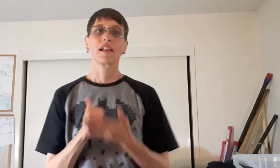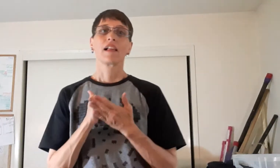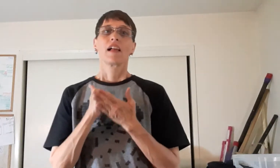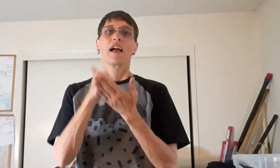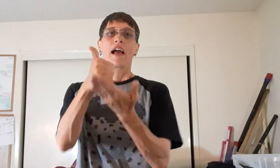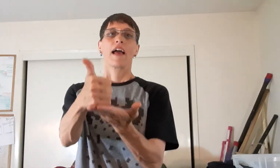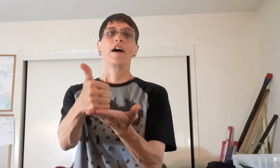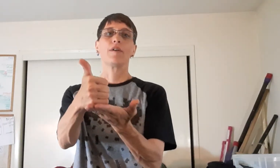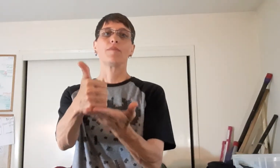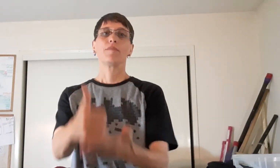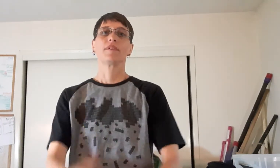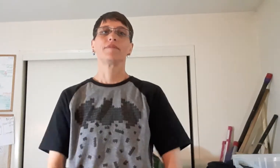Help.